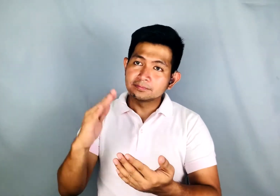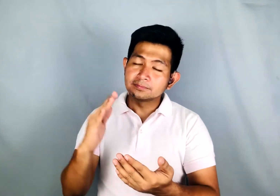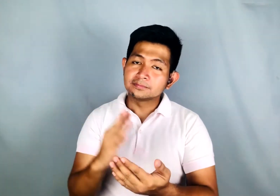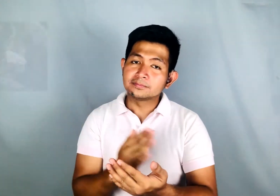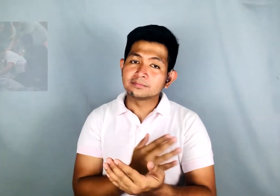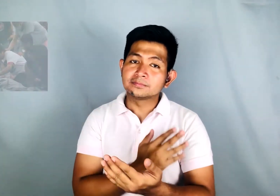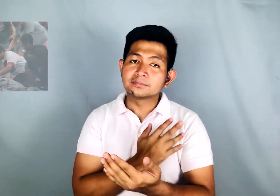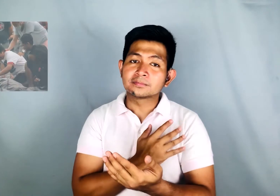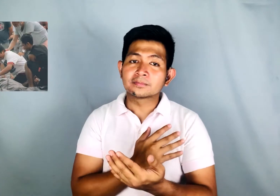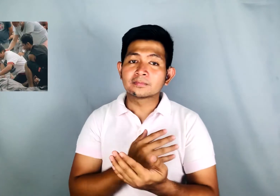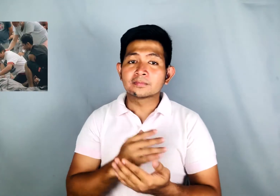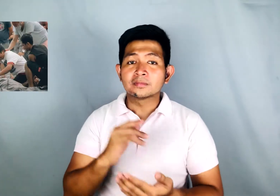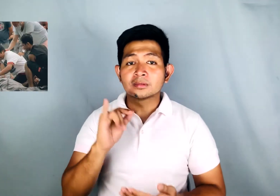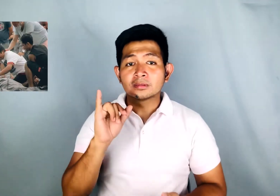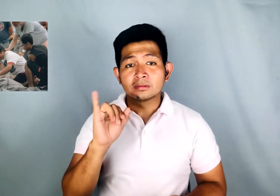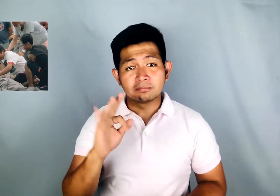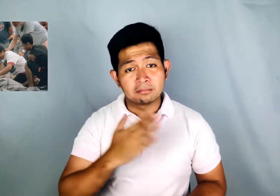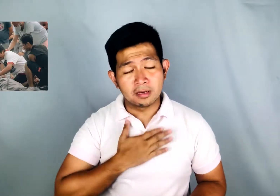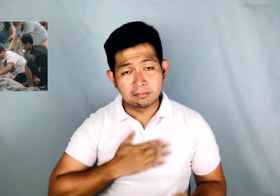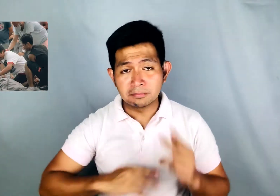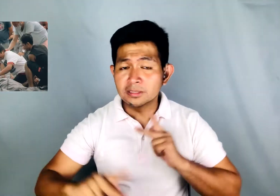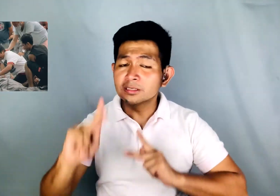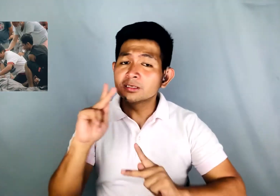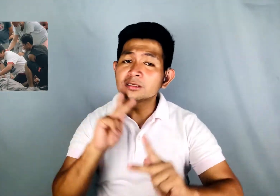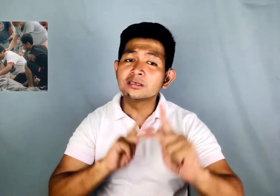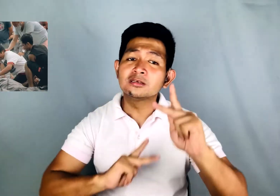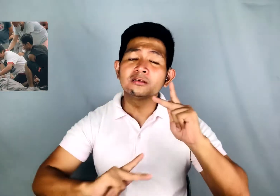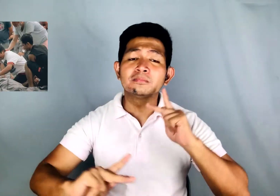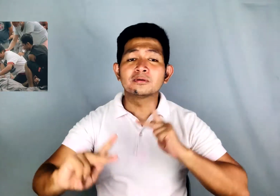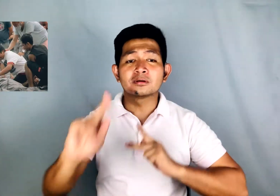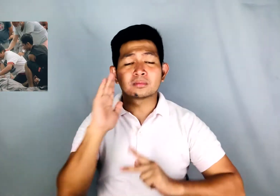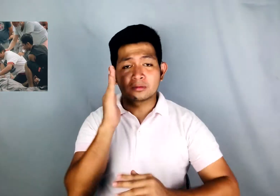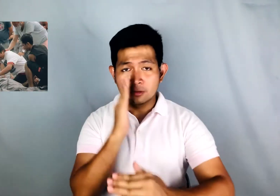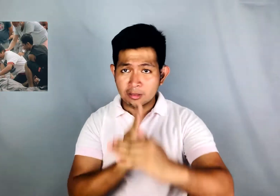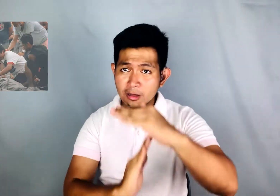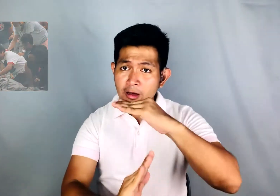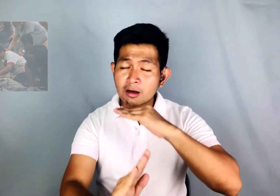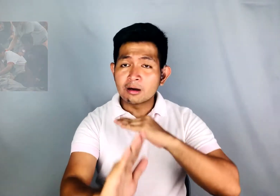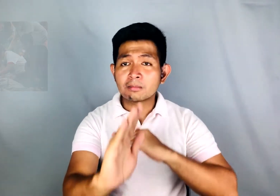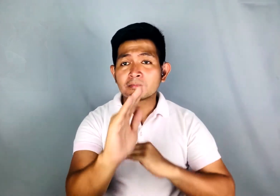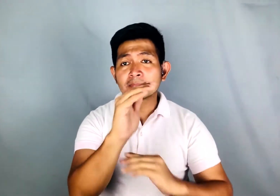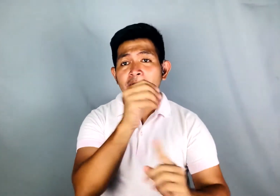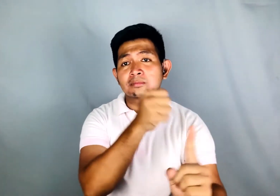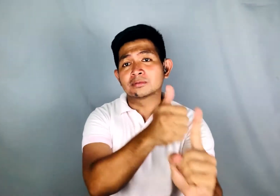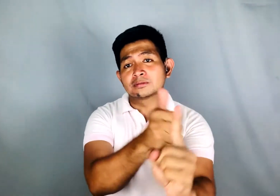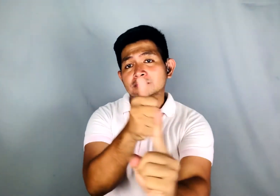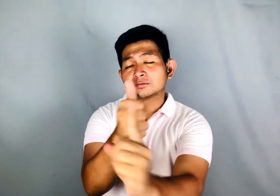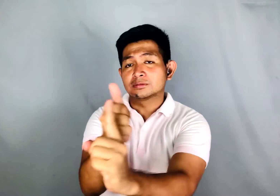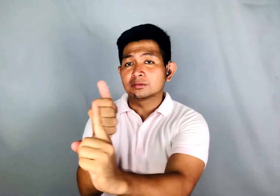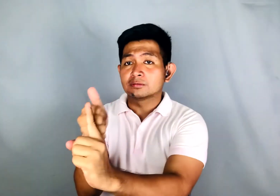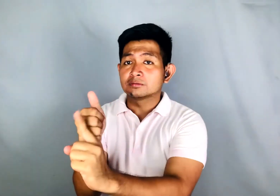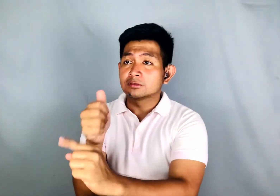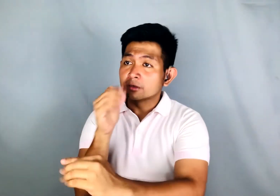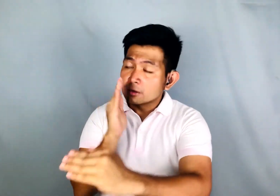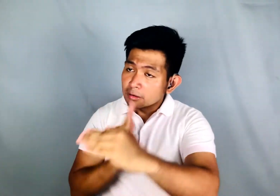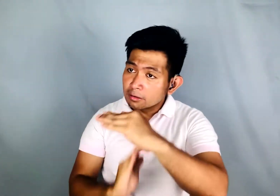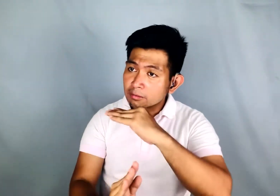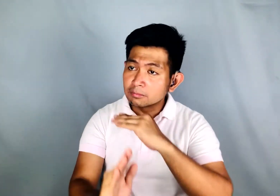If my people will Humble themselves, humble